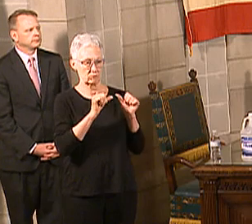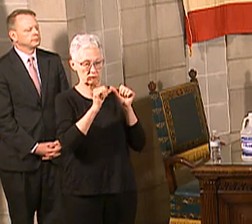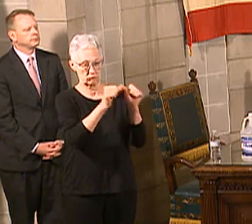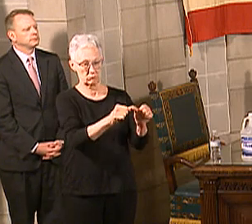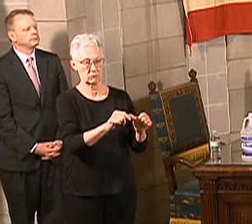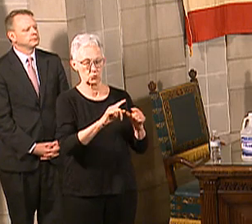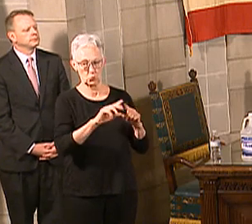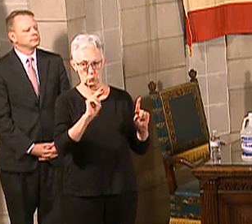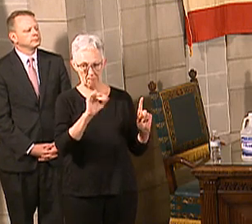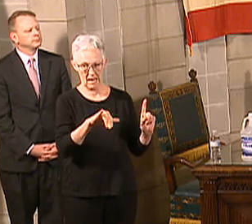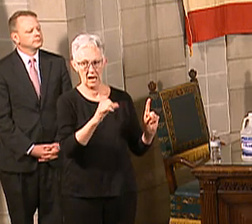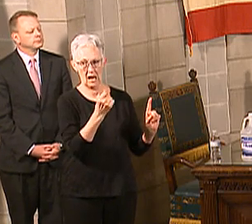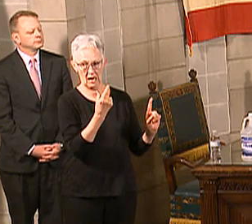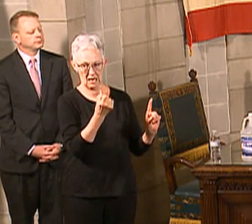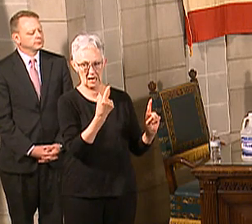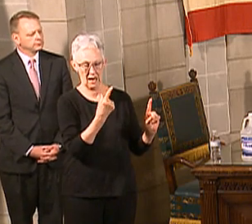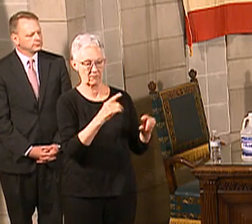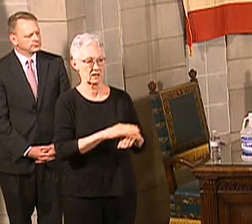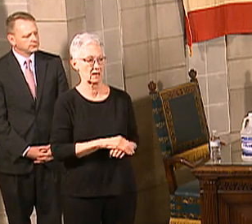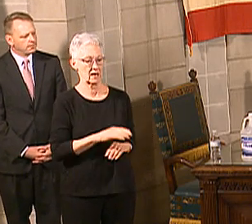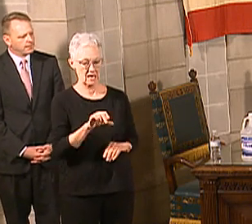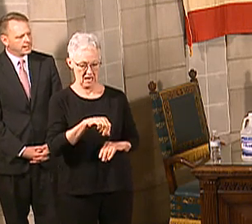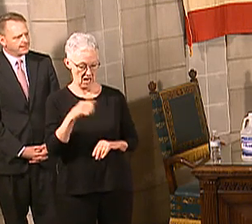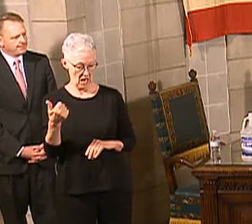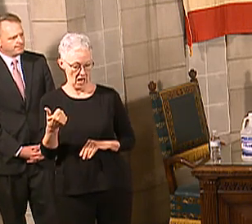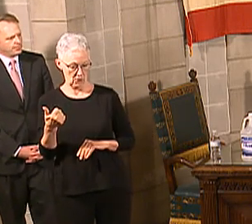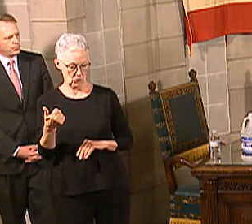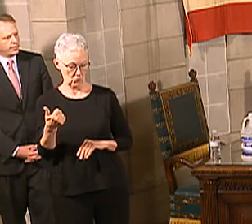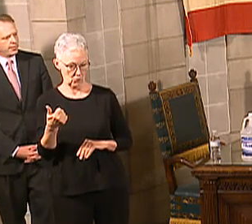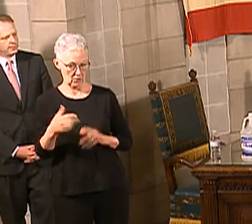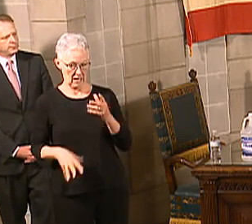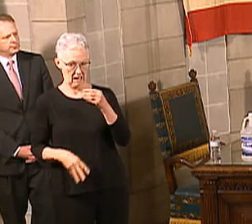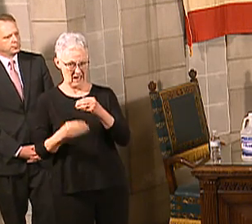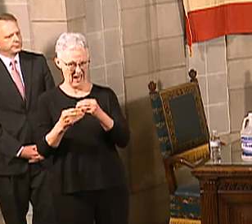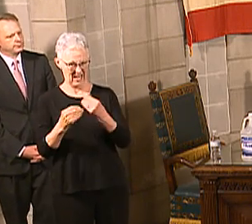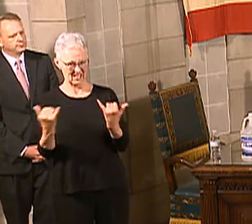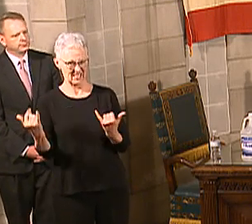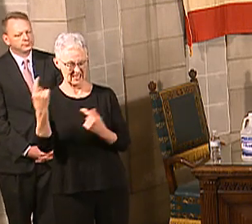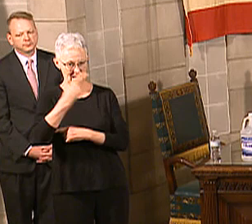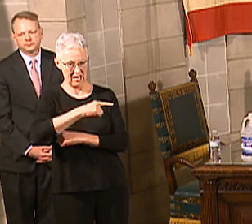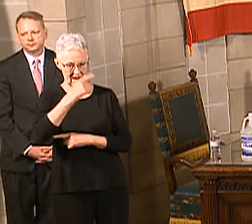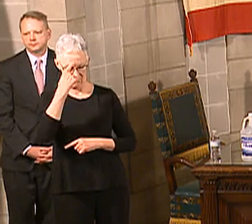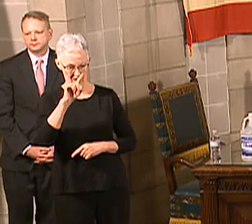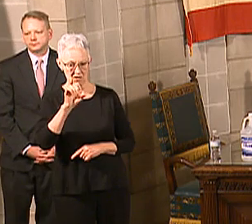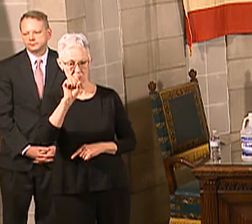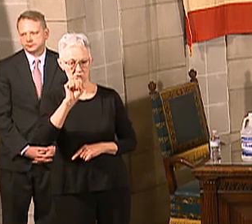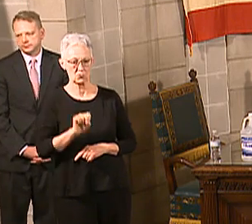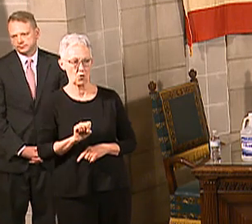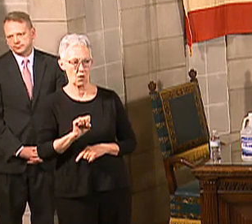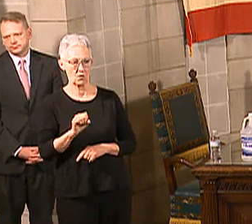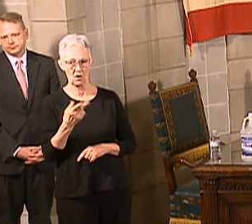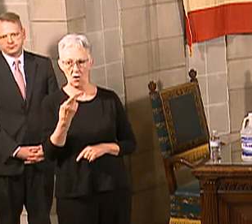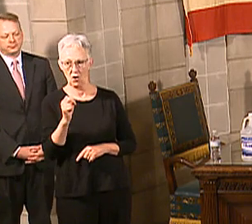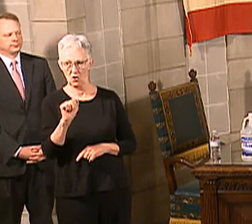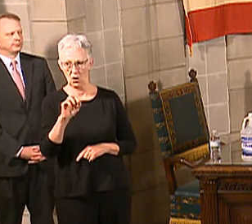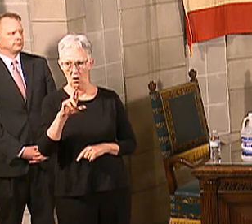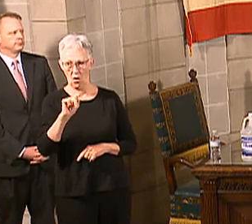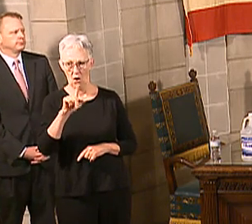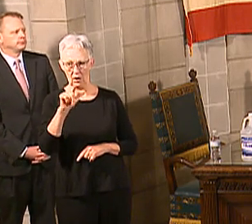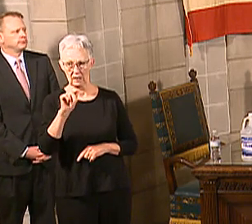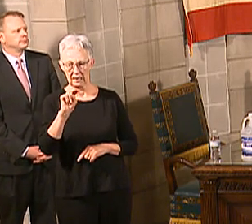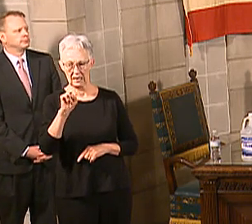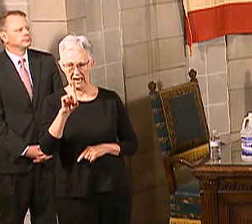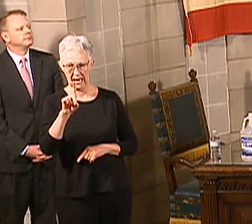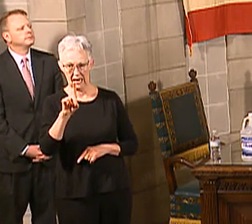until May 11th. We did another one today that will be for the South Heartland. That will be four counties,